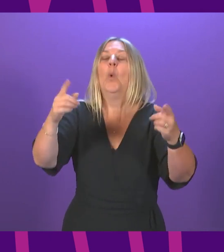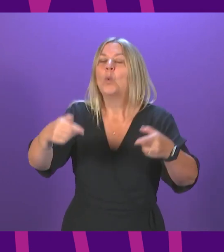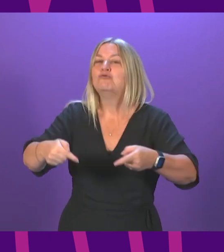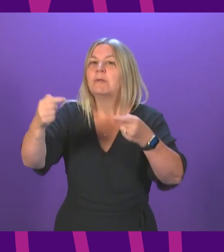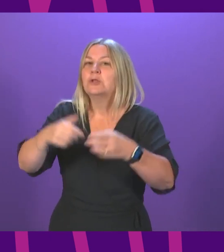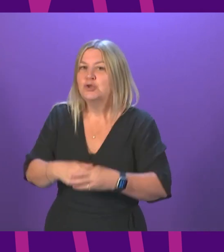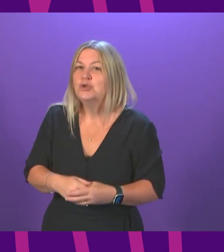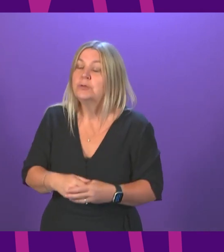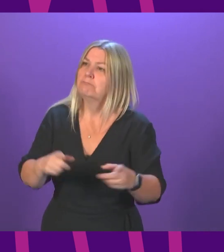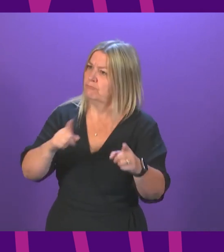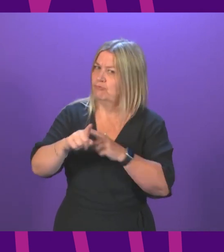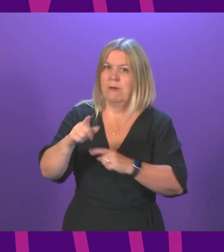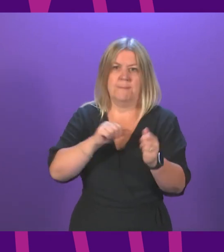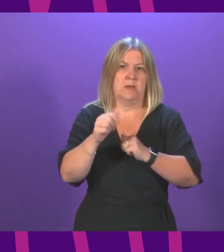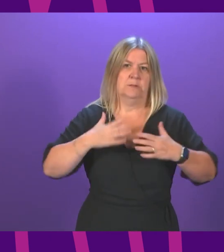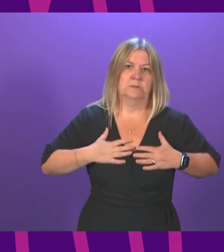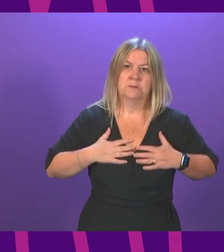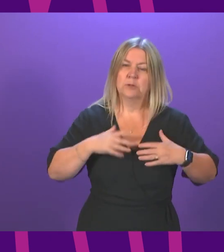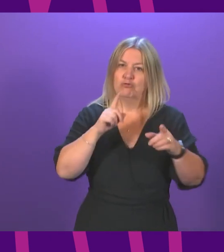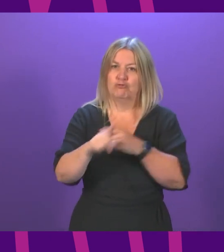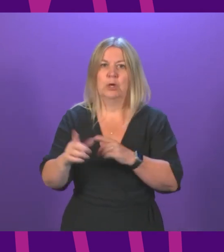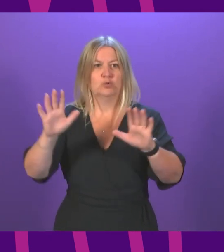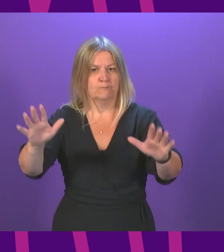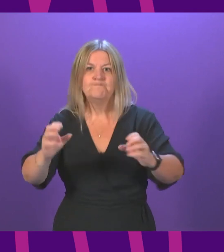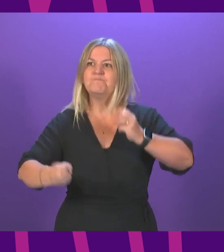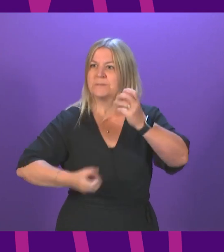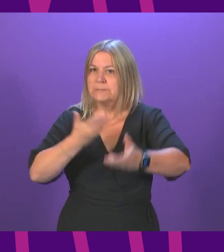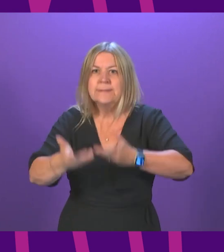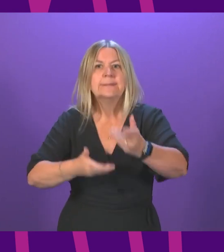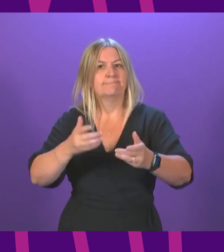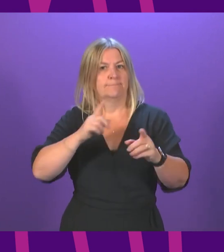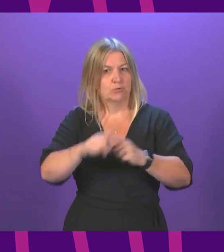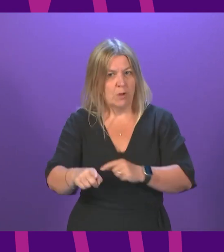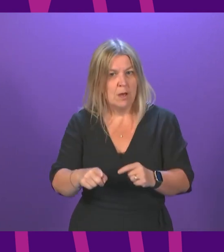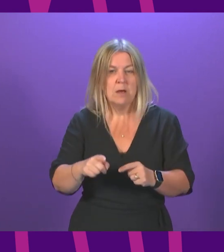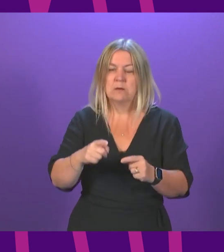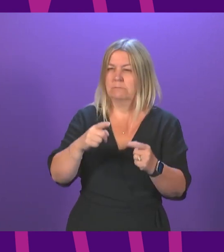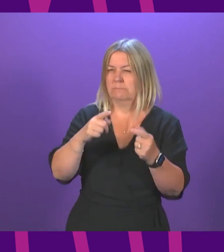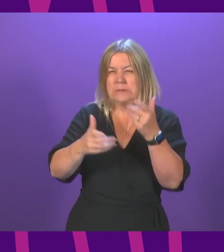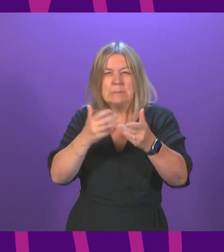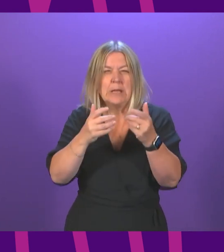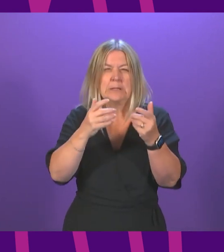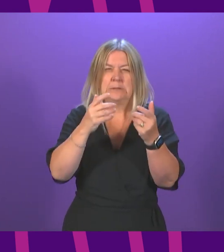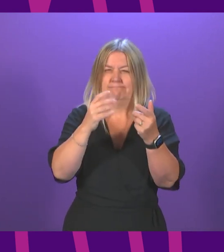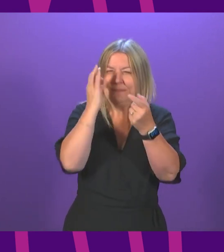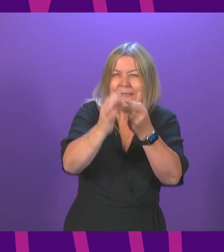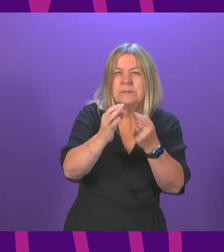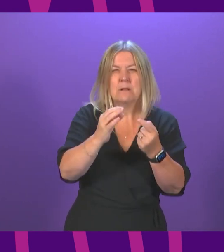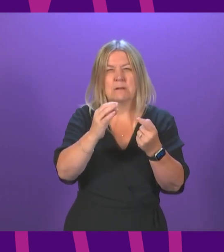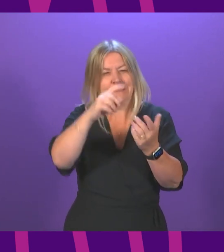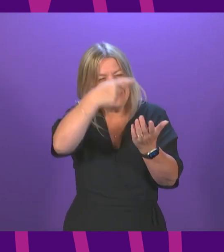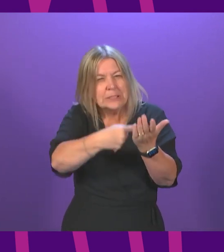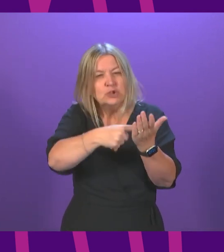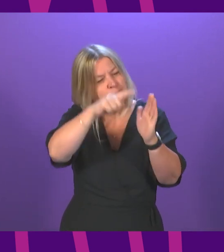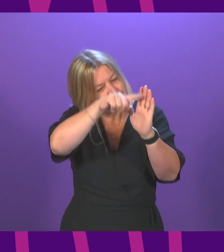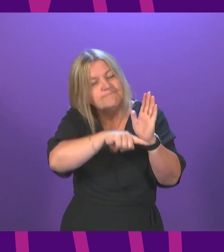to communicate clearly with people the reasons why certain decisions have been taken and why some things can happen and other things